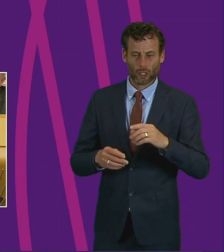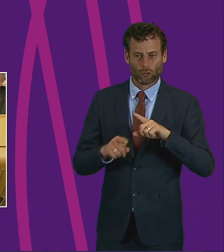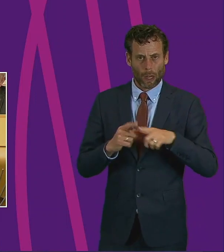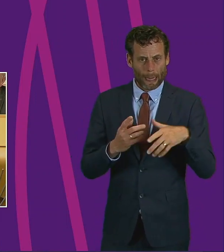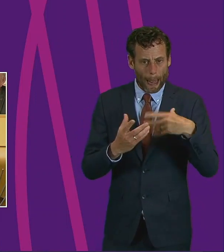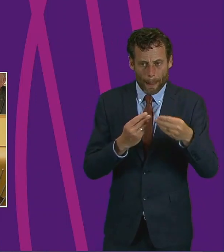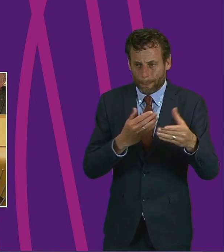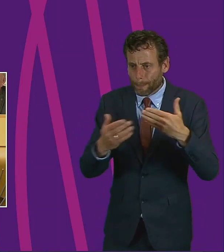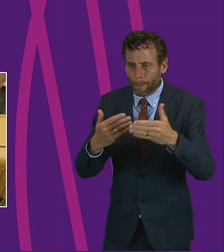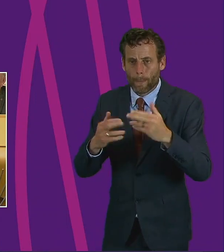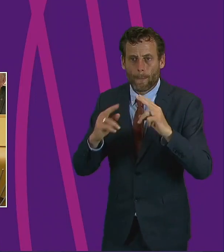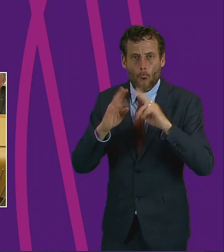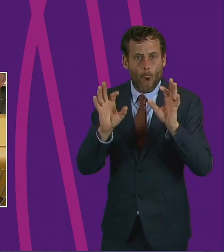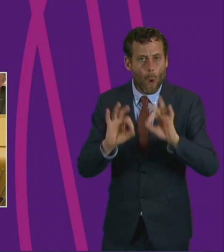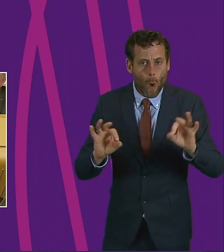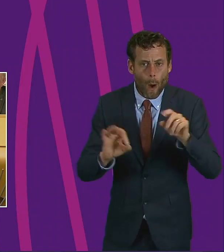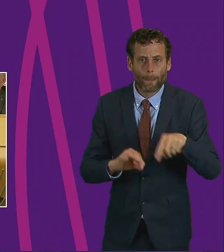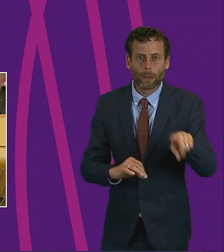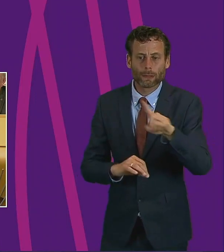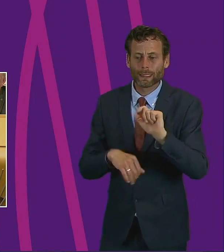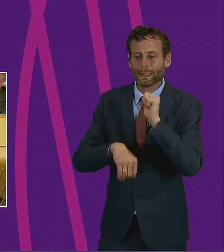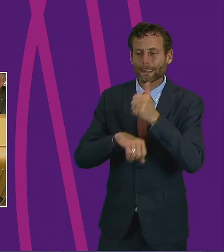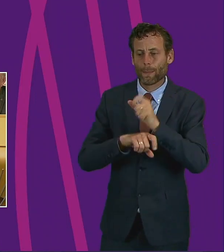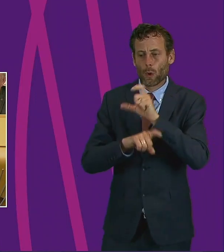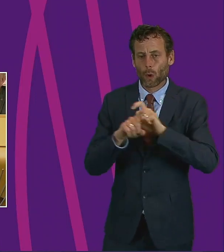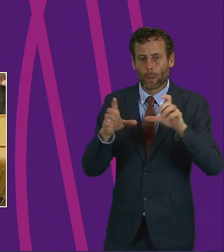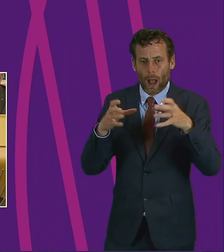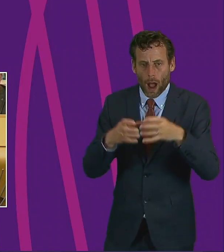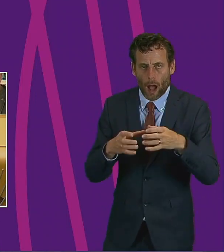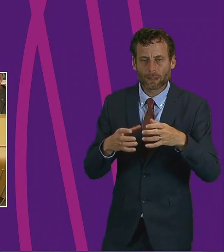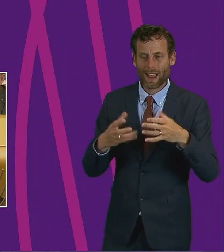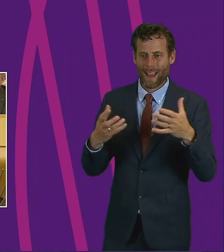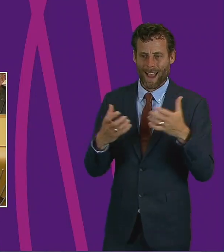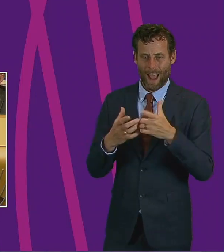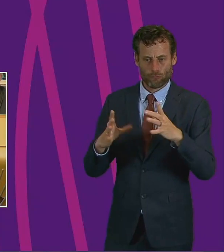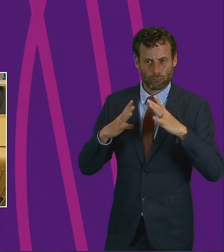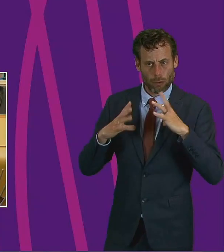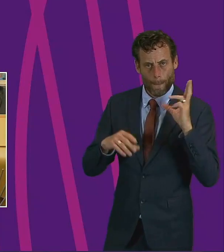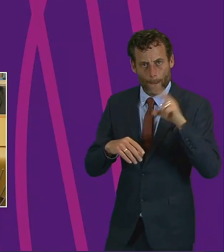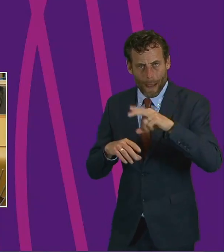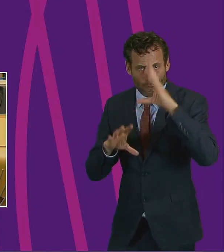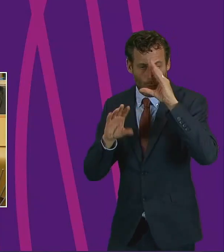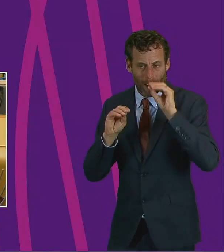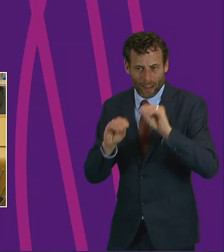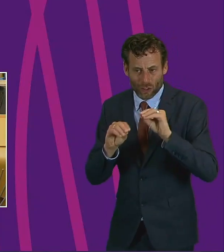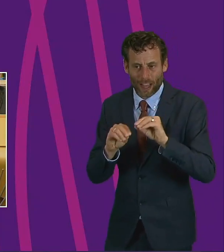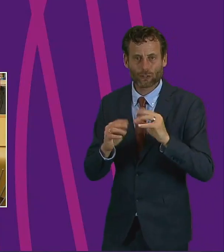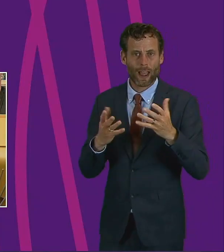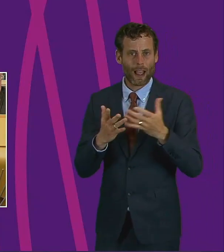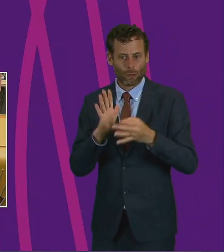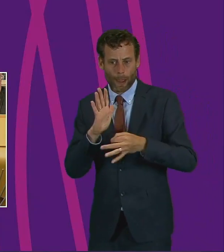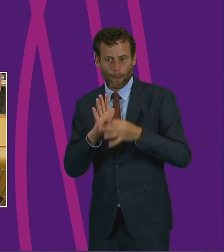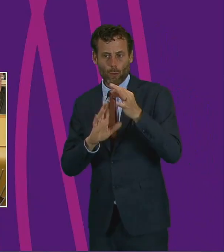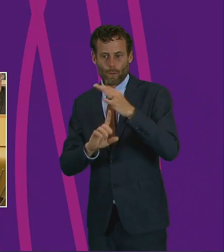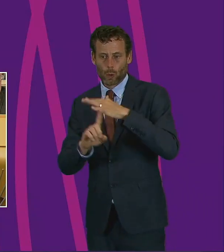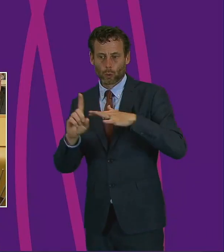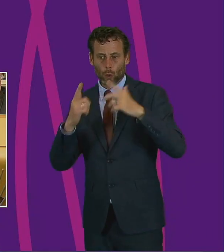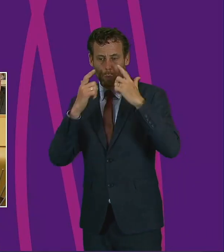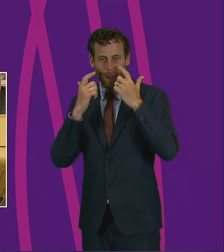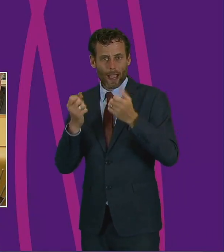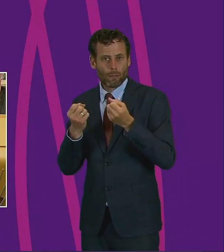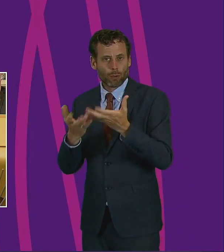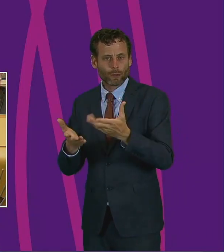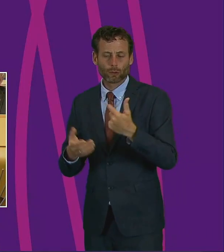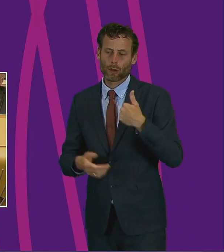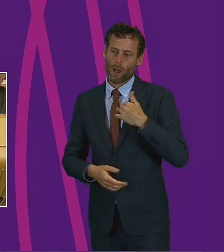setting up community hubs, transitioning back into education and enhancing social care provision. And I want to go on record and thank